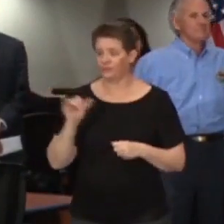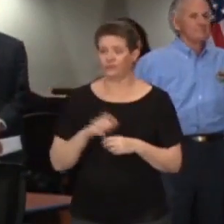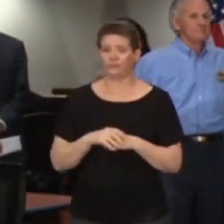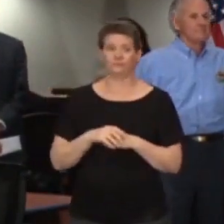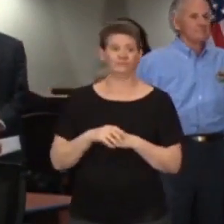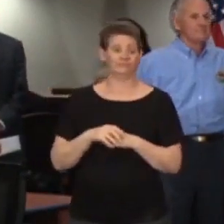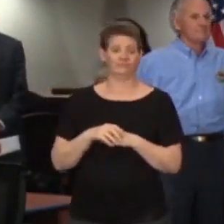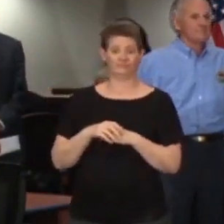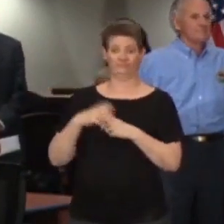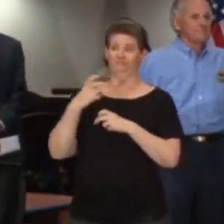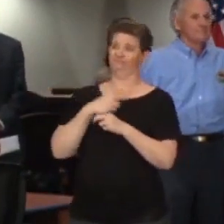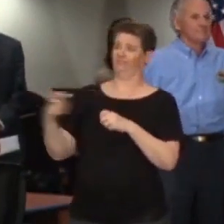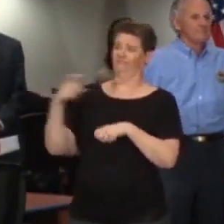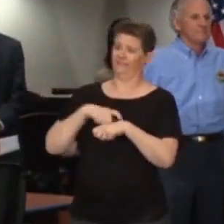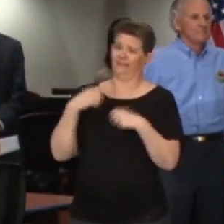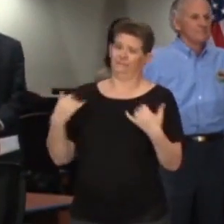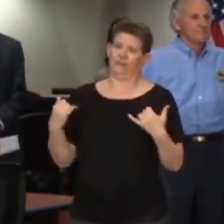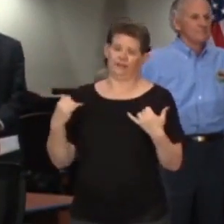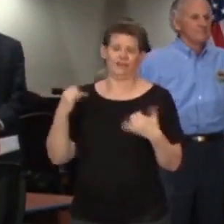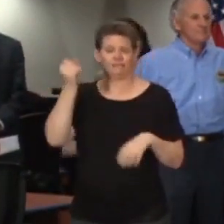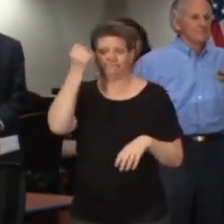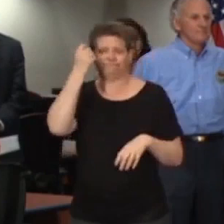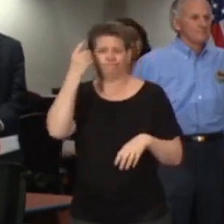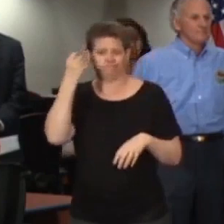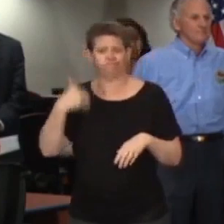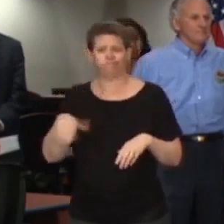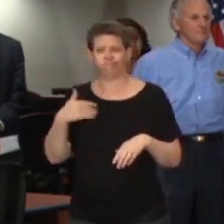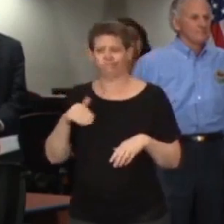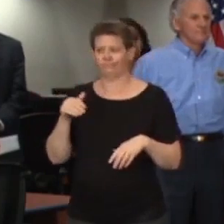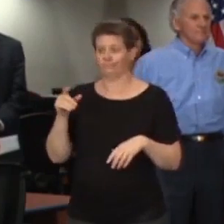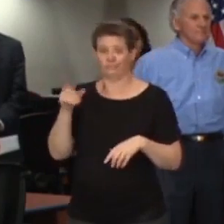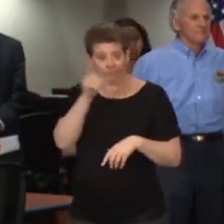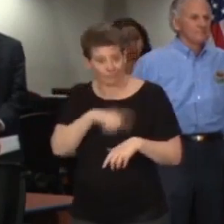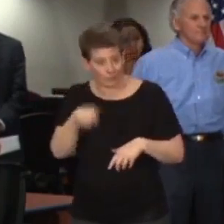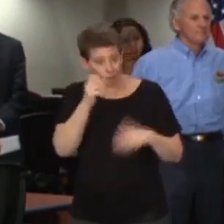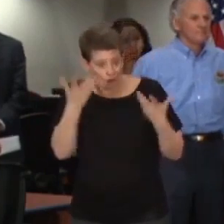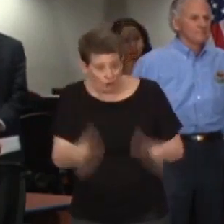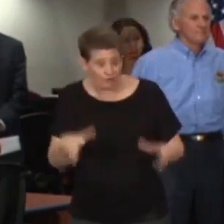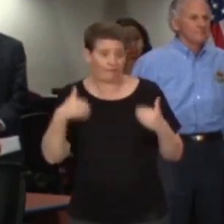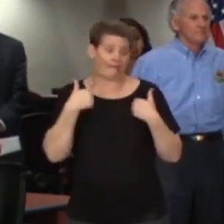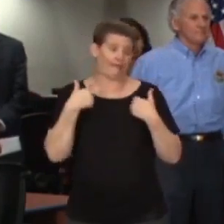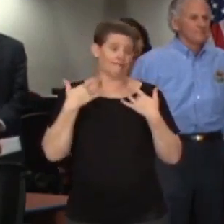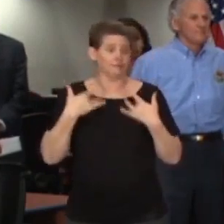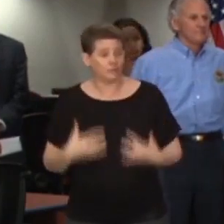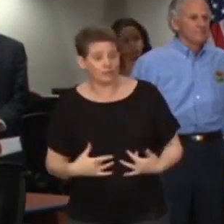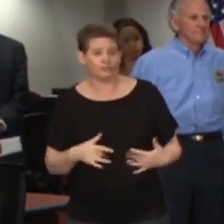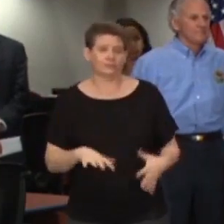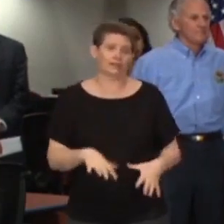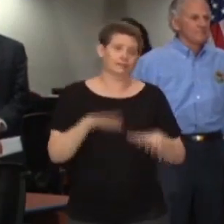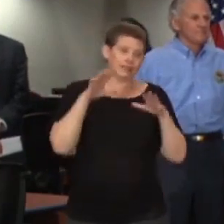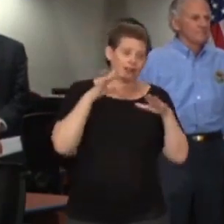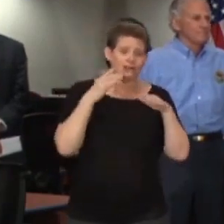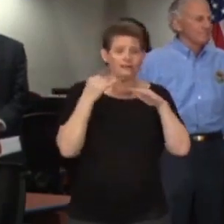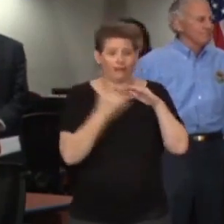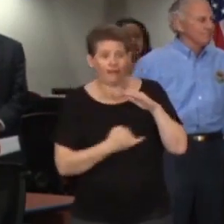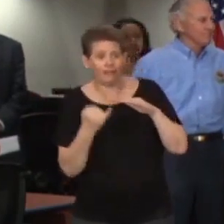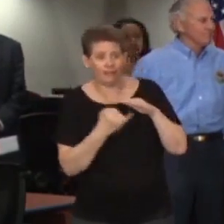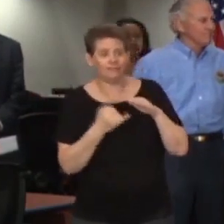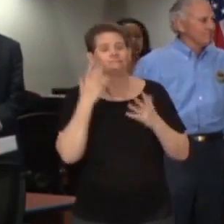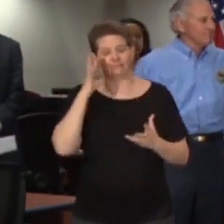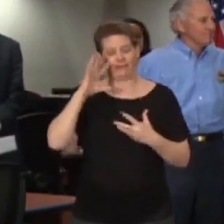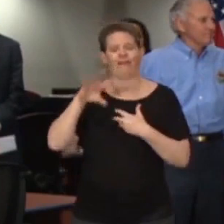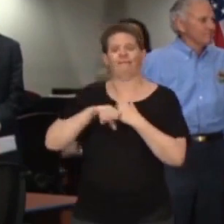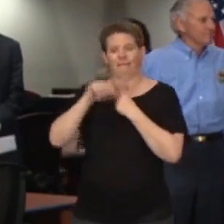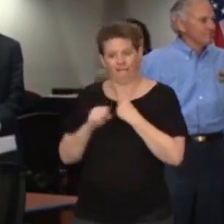a tough time for everyone. Certainly our patients who already struggle with anxiety, depression, isolation may have an exacerbation of